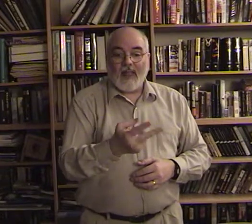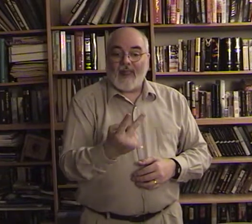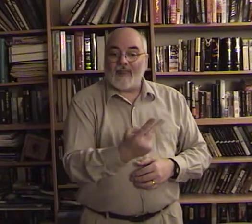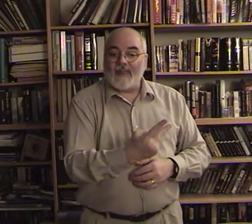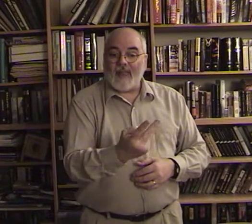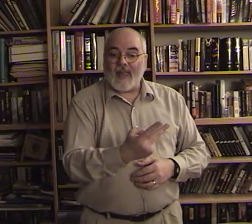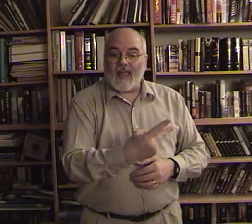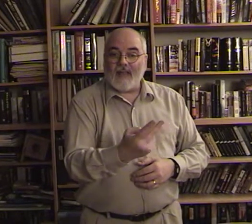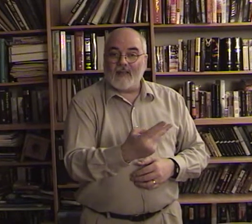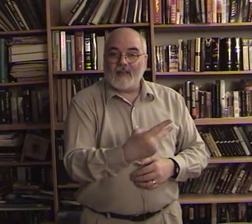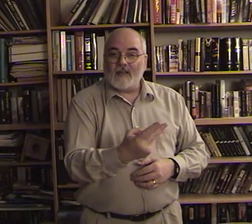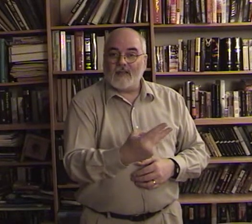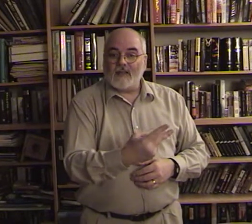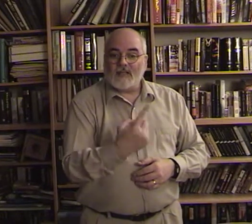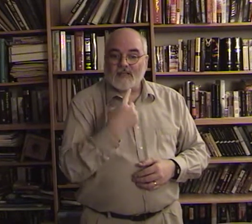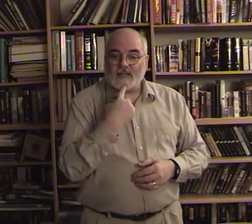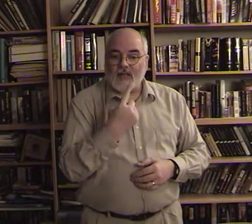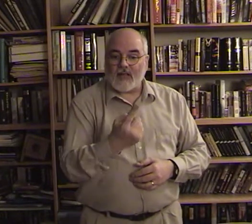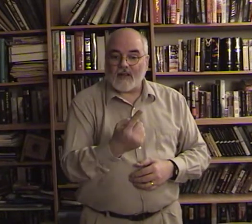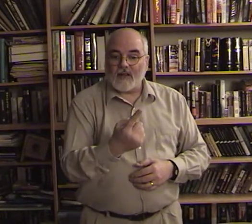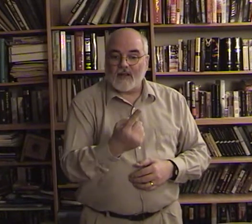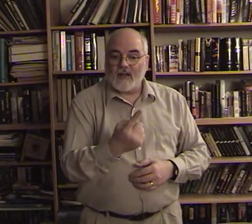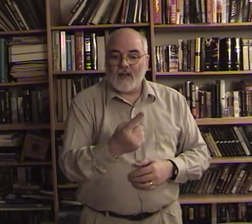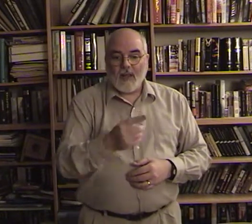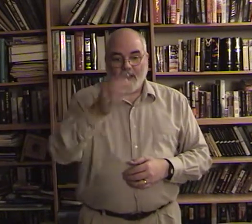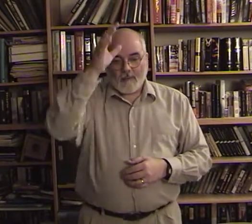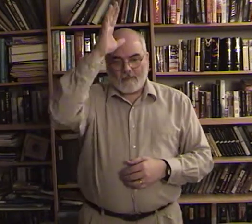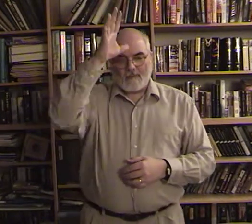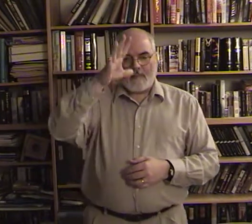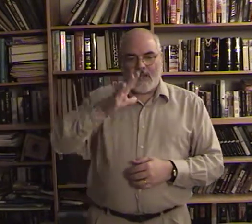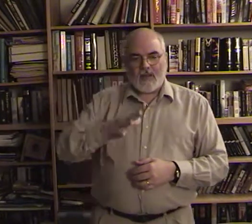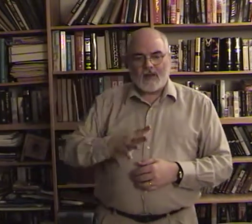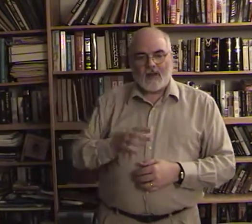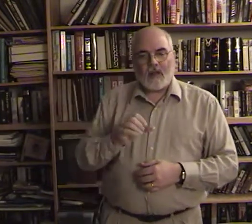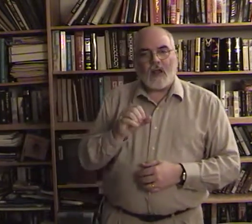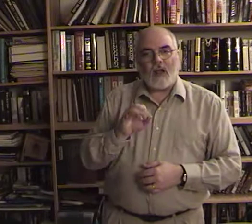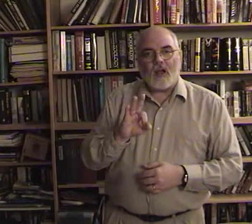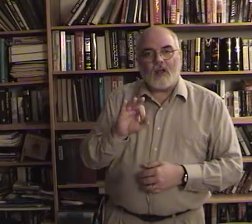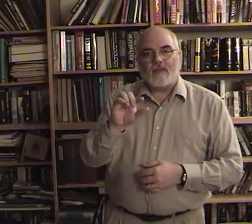they said men of